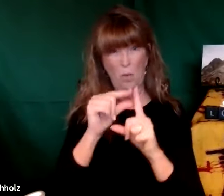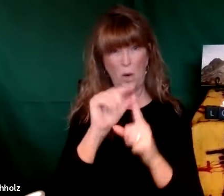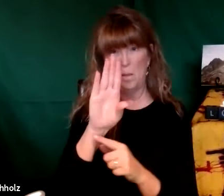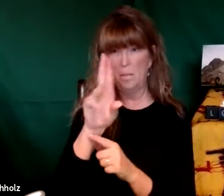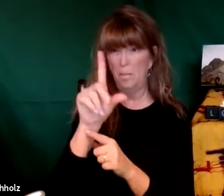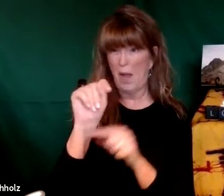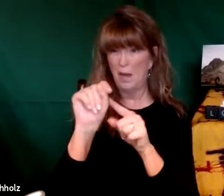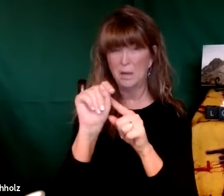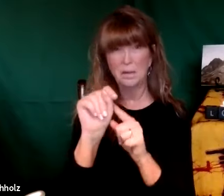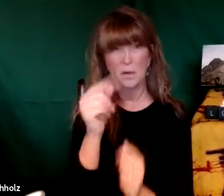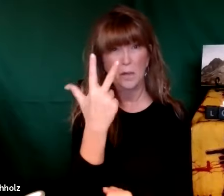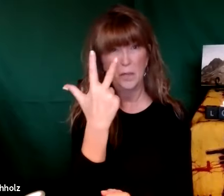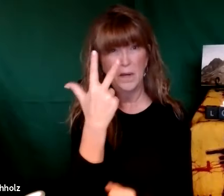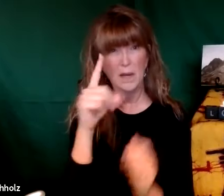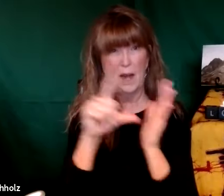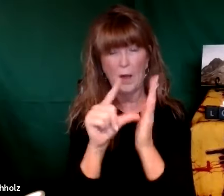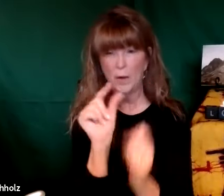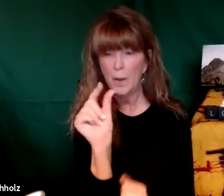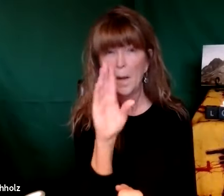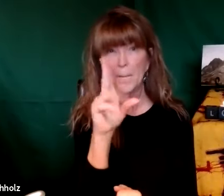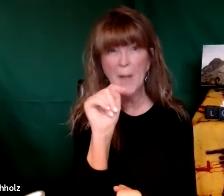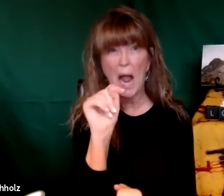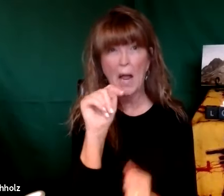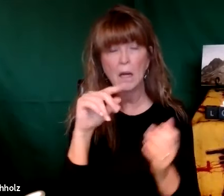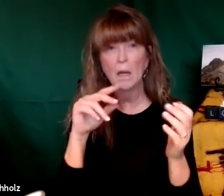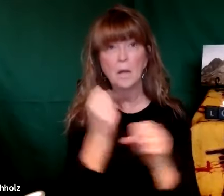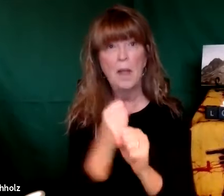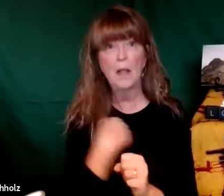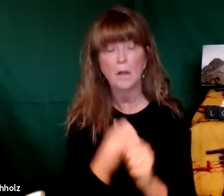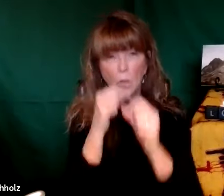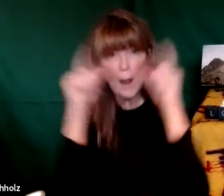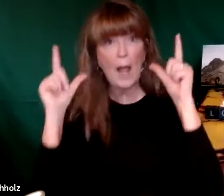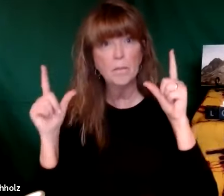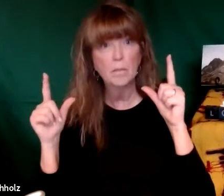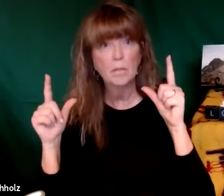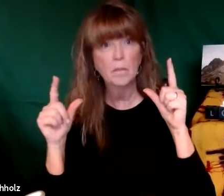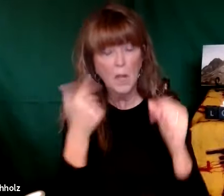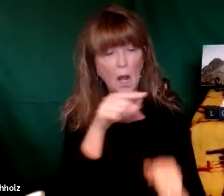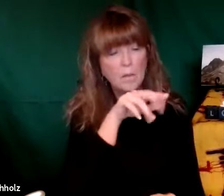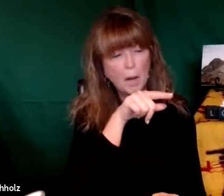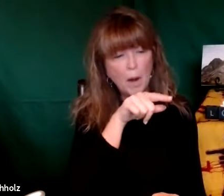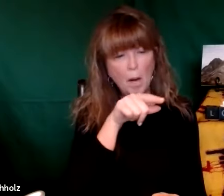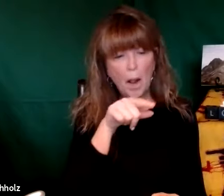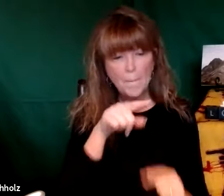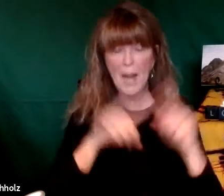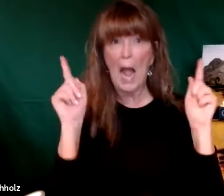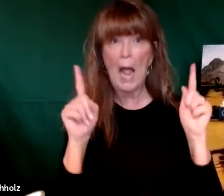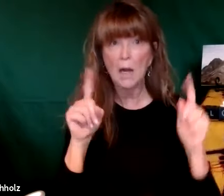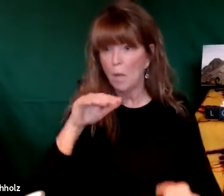conjunction but and then continue and this little three little word B-U-T is a wake-up call for us